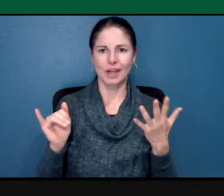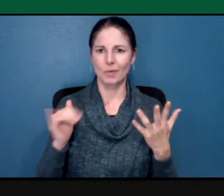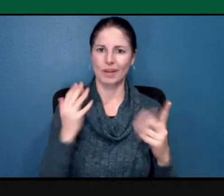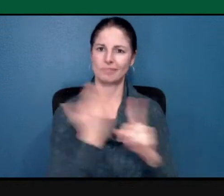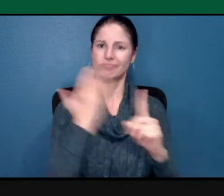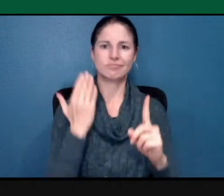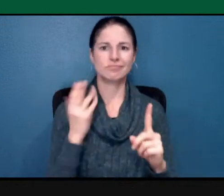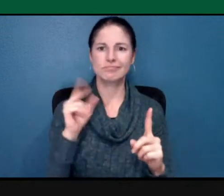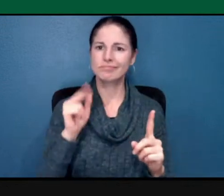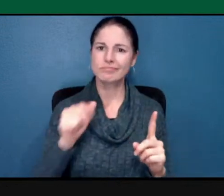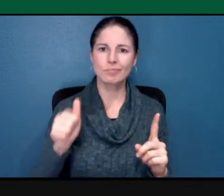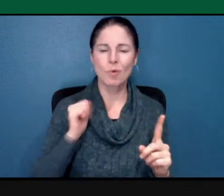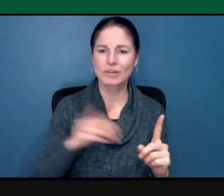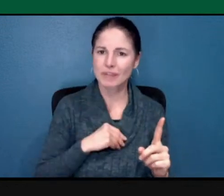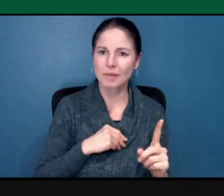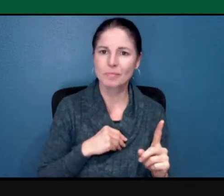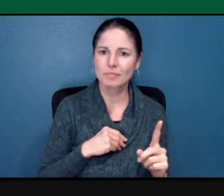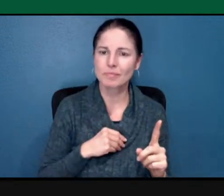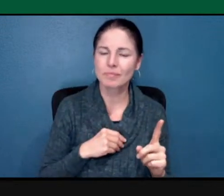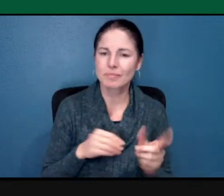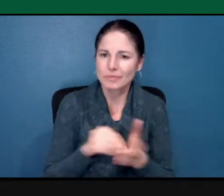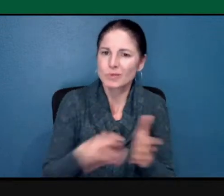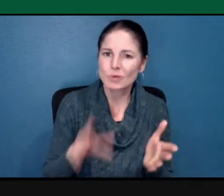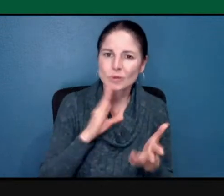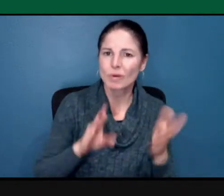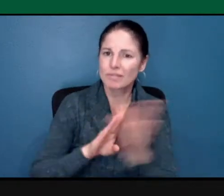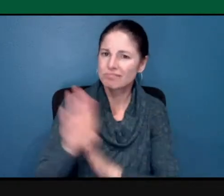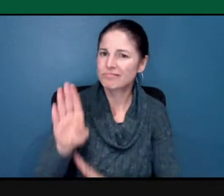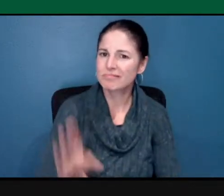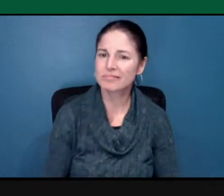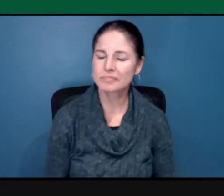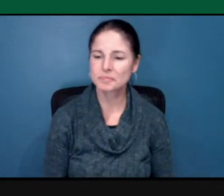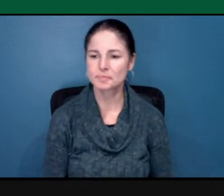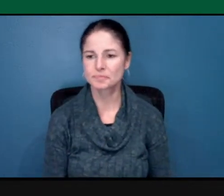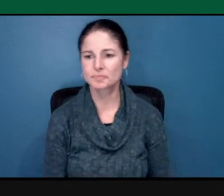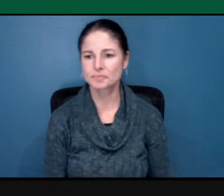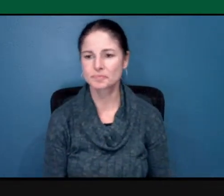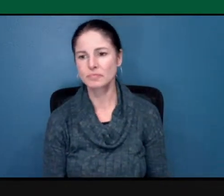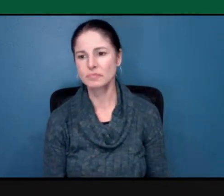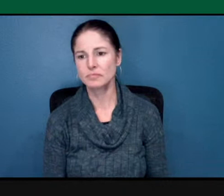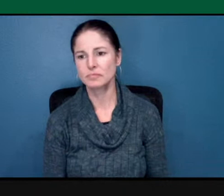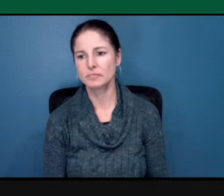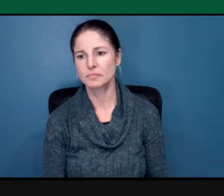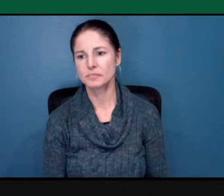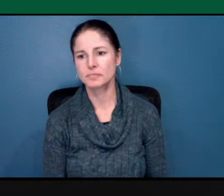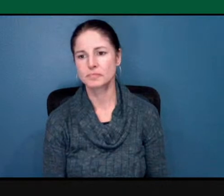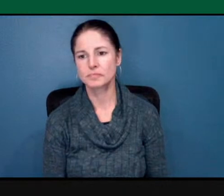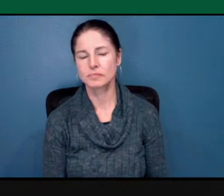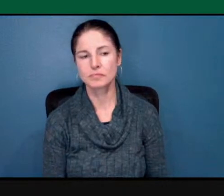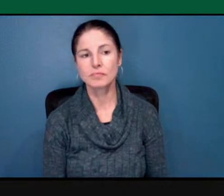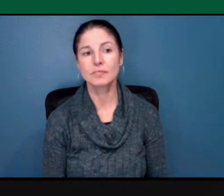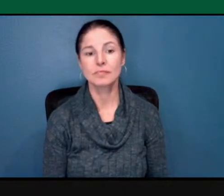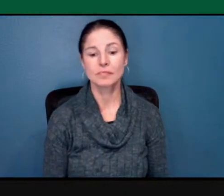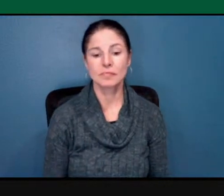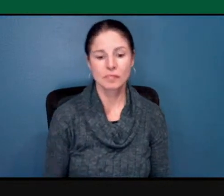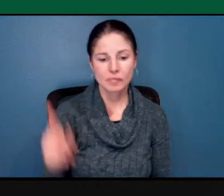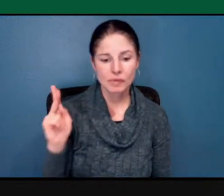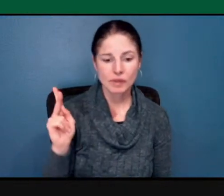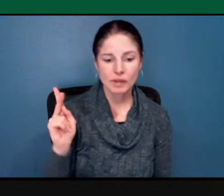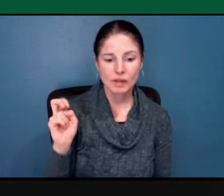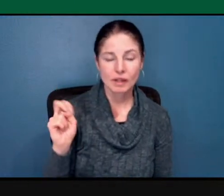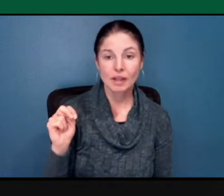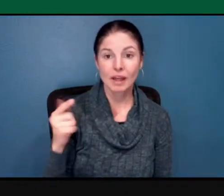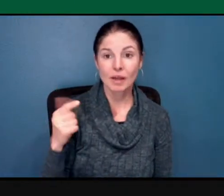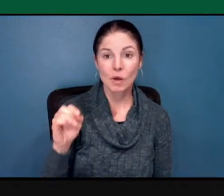Yeah, and what you're seeing, what I think we're, we're doing is, is, um, I think Kengo, you mentioned the healing